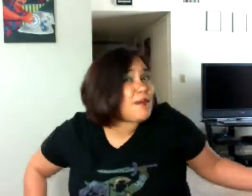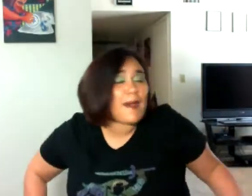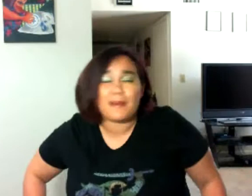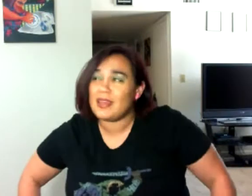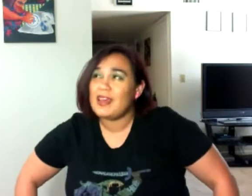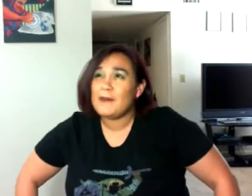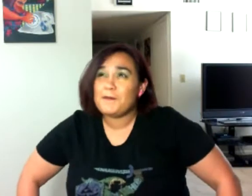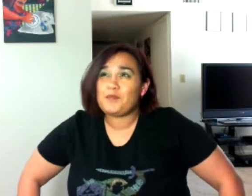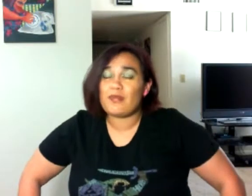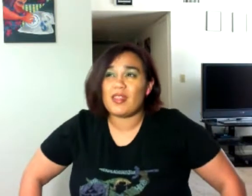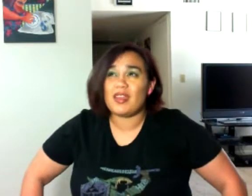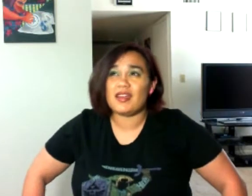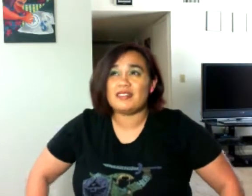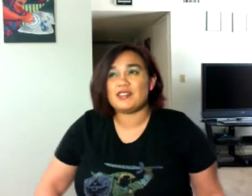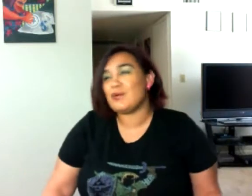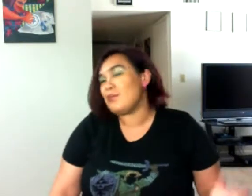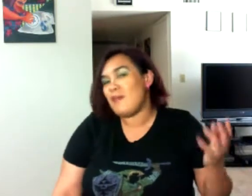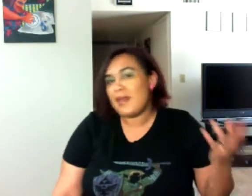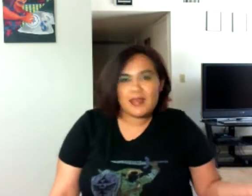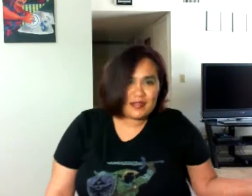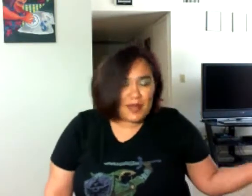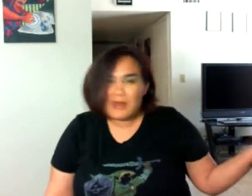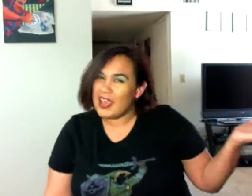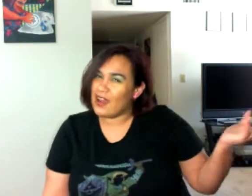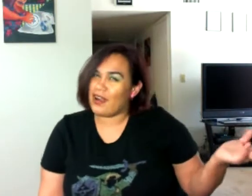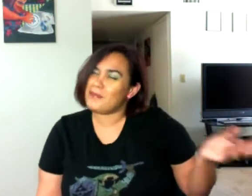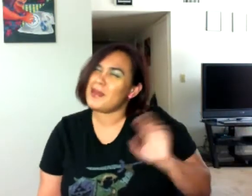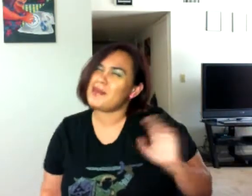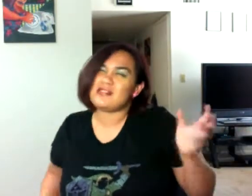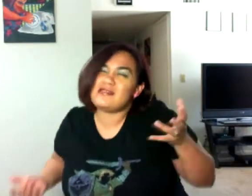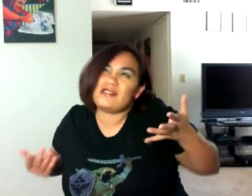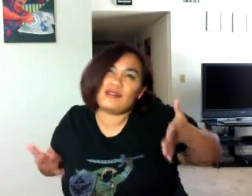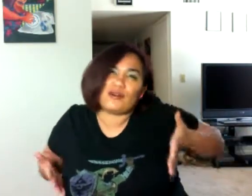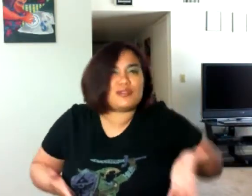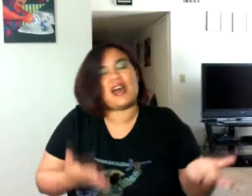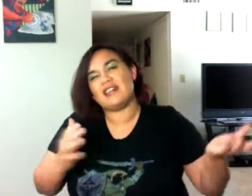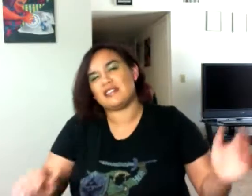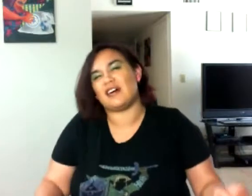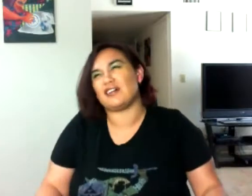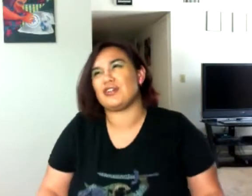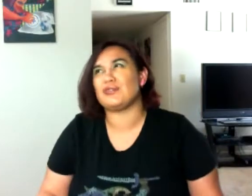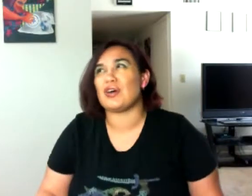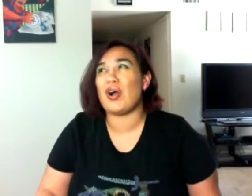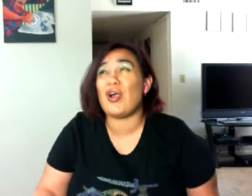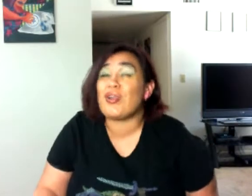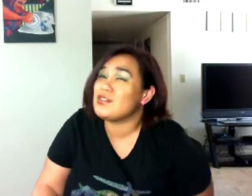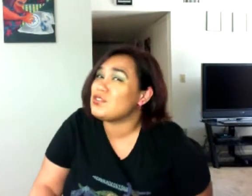happy. And so maybe, maybe they are. And maybe those kinds of dog shows aren't so